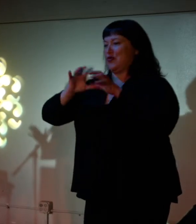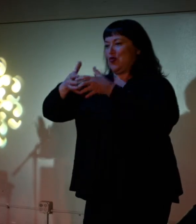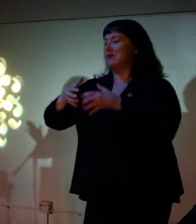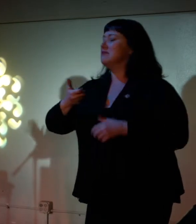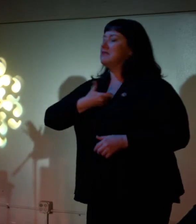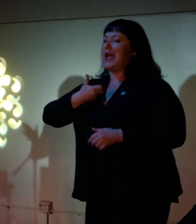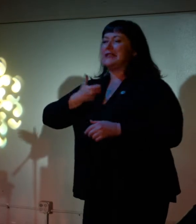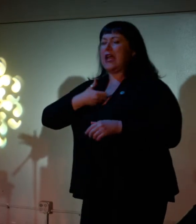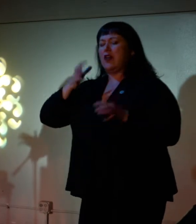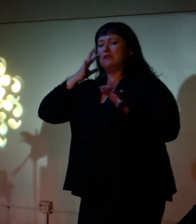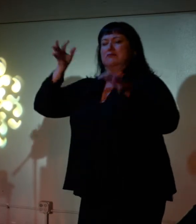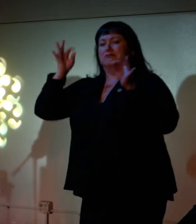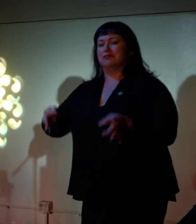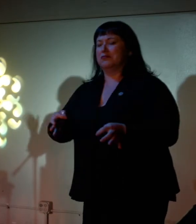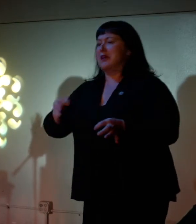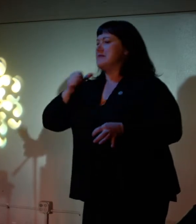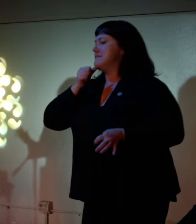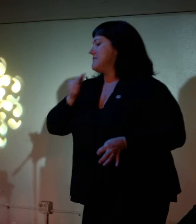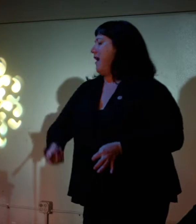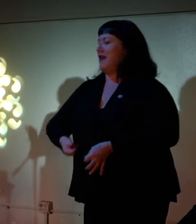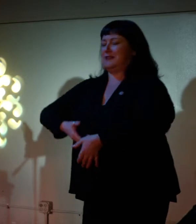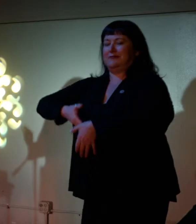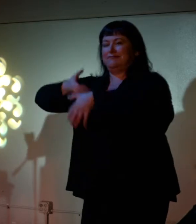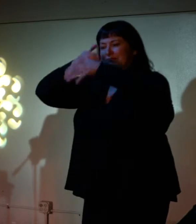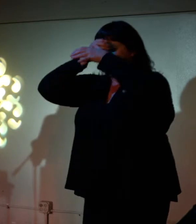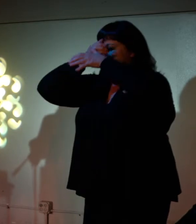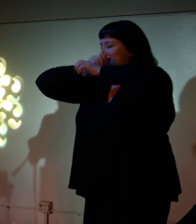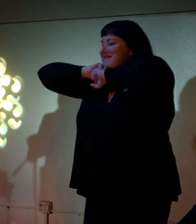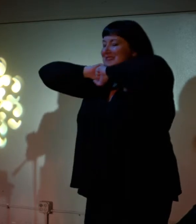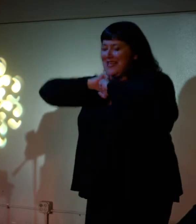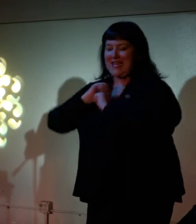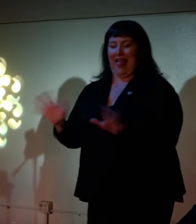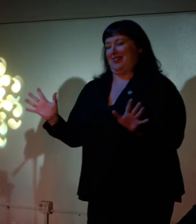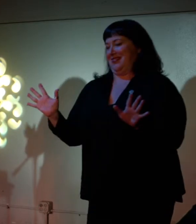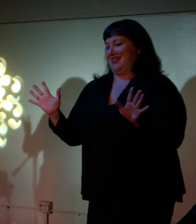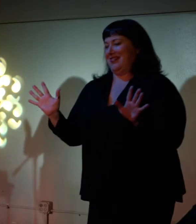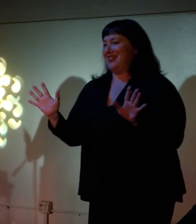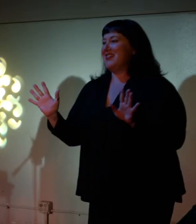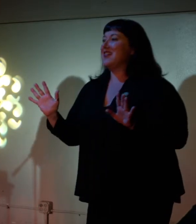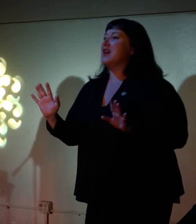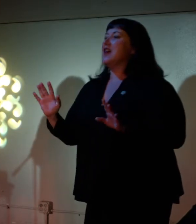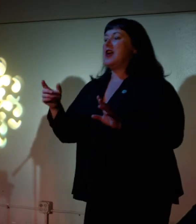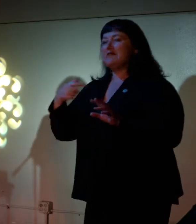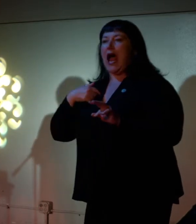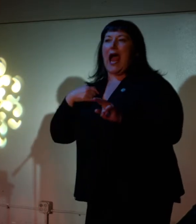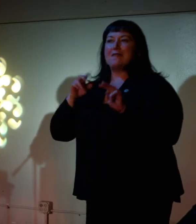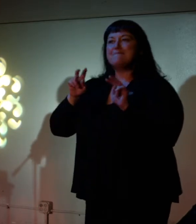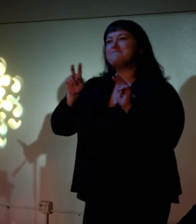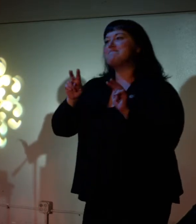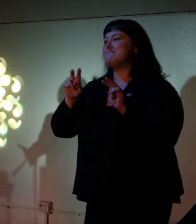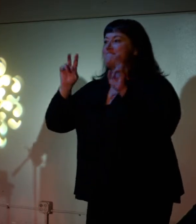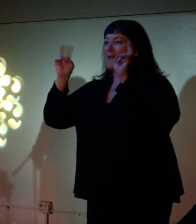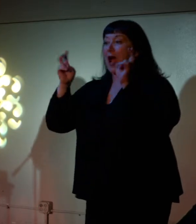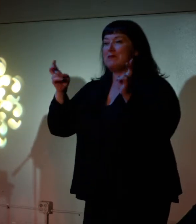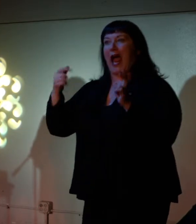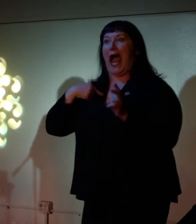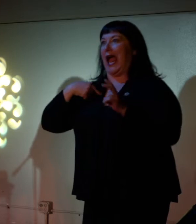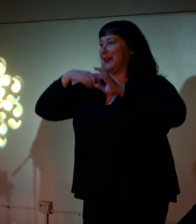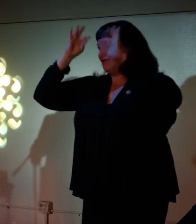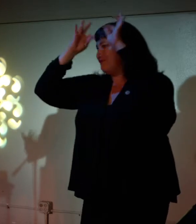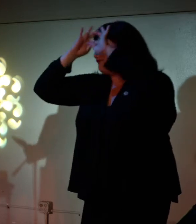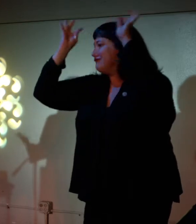decisive non-expert. I am not an expert of anything. So, I do look forward to doing subjects on which I know nothing.